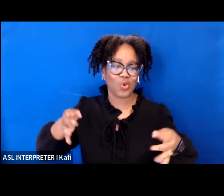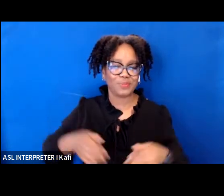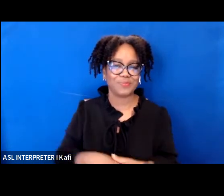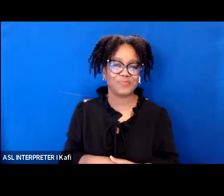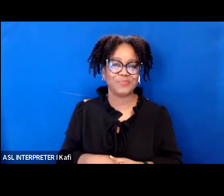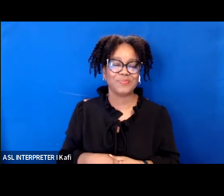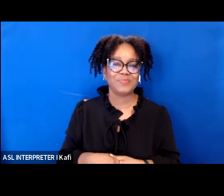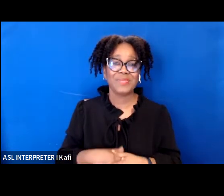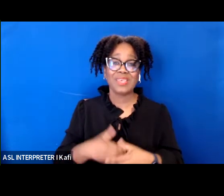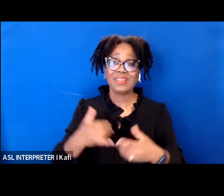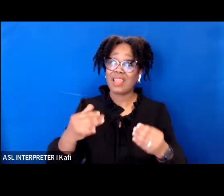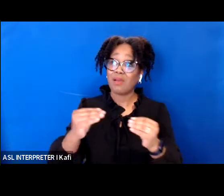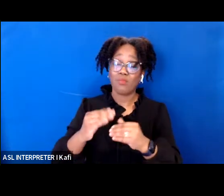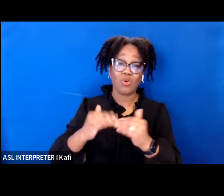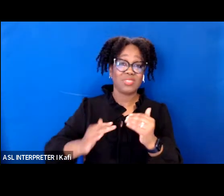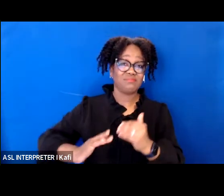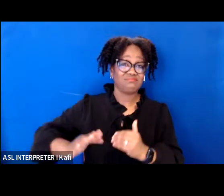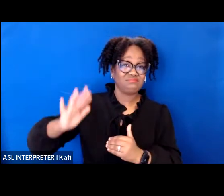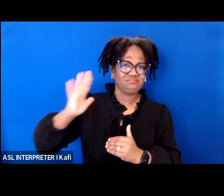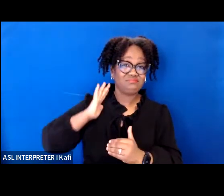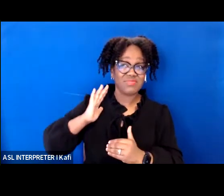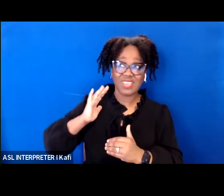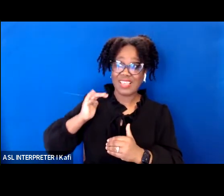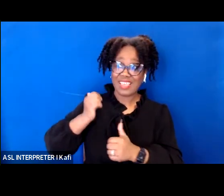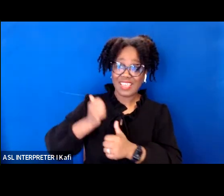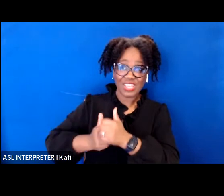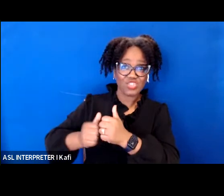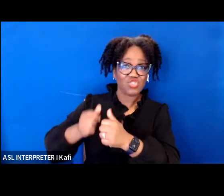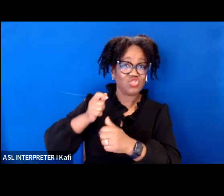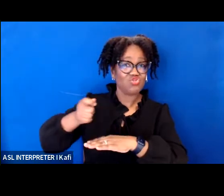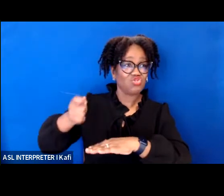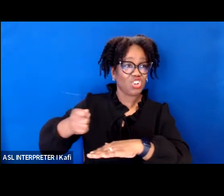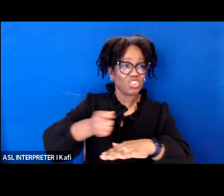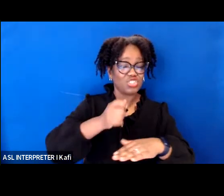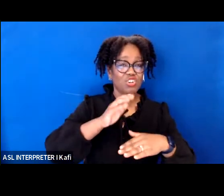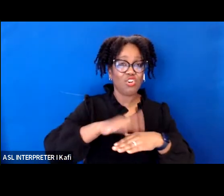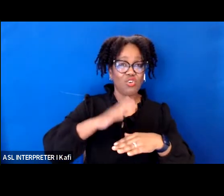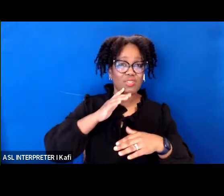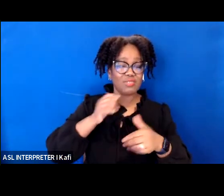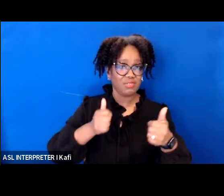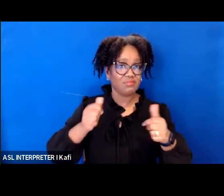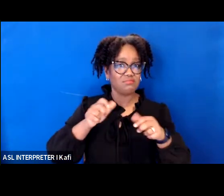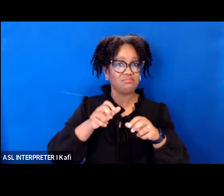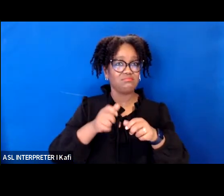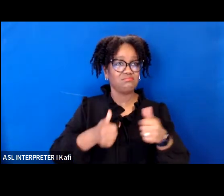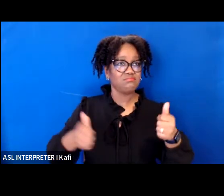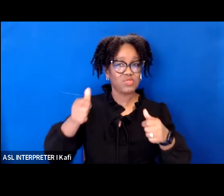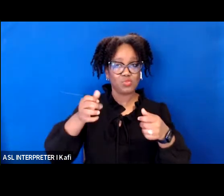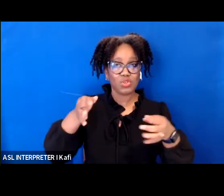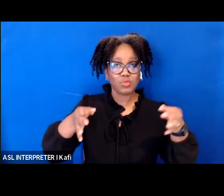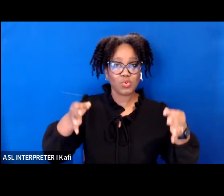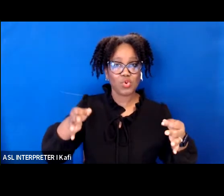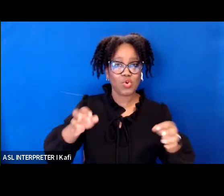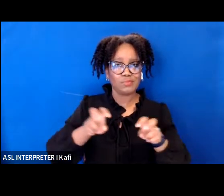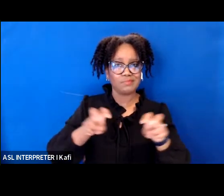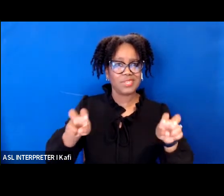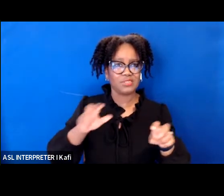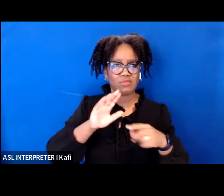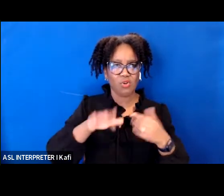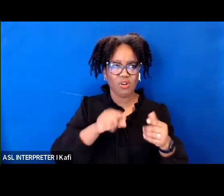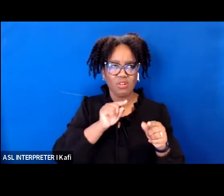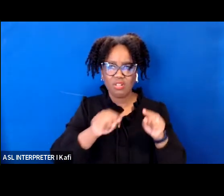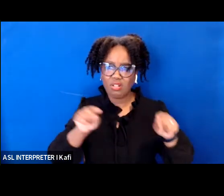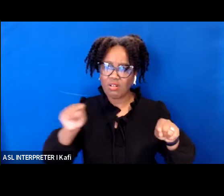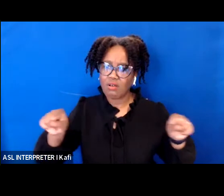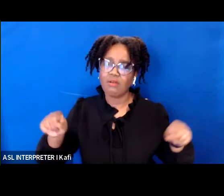single voice on the bench makes an incredibly large impact we've seen supreme court cases over disability rights